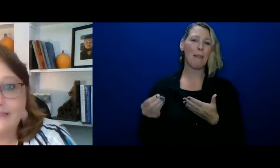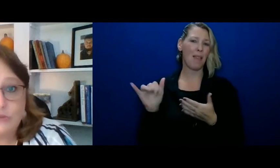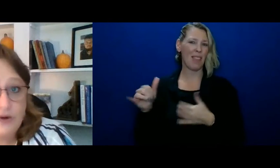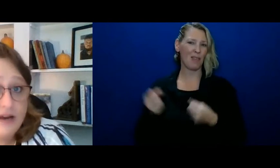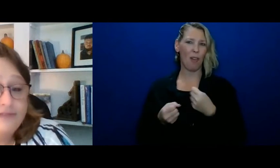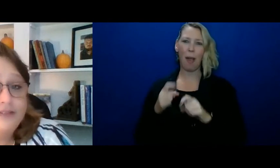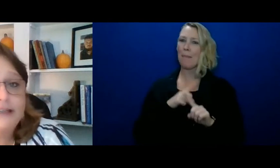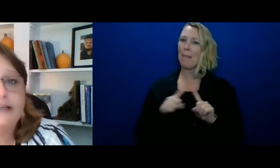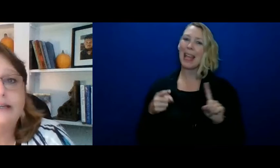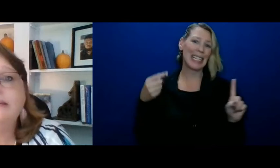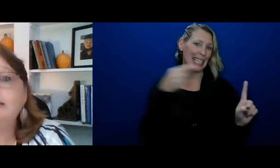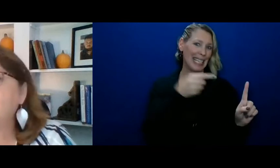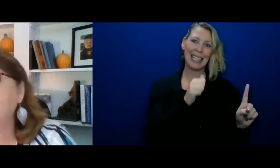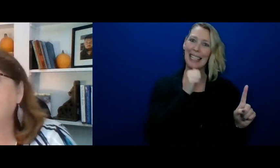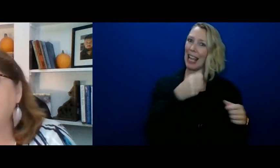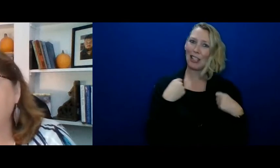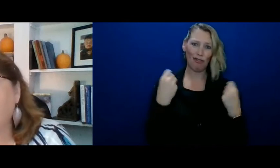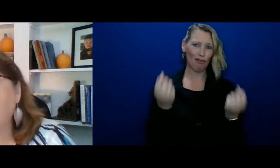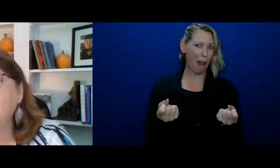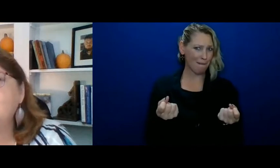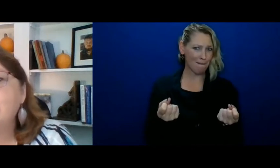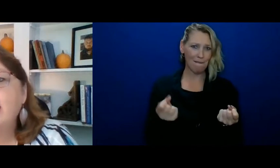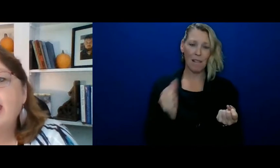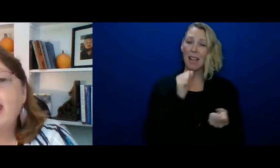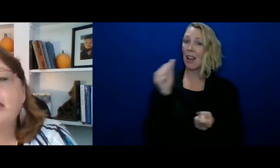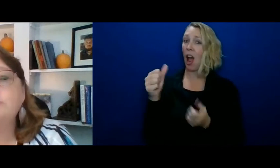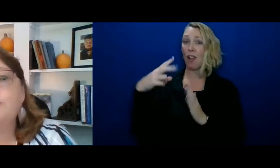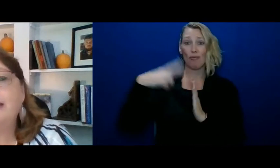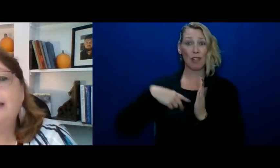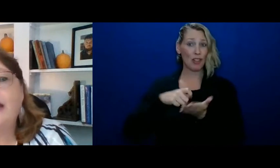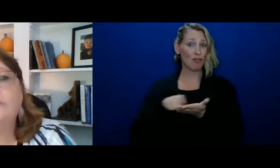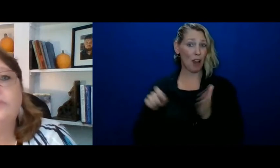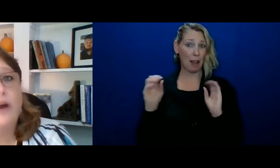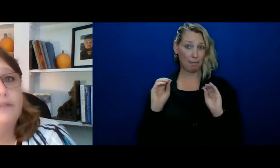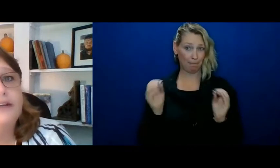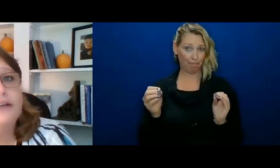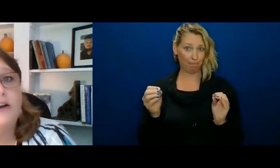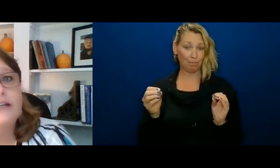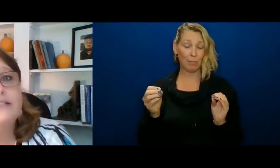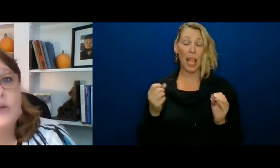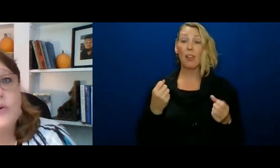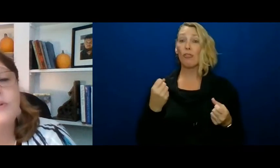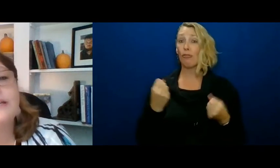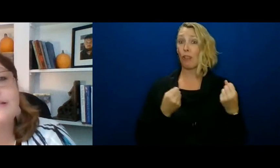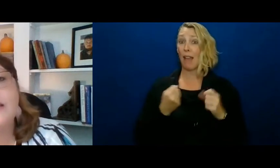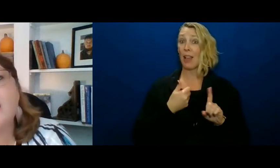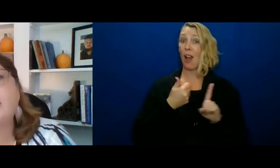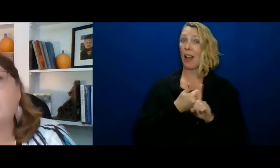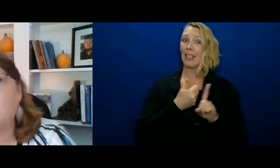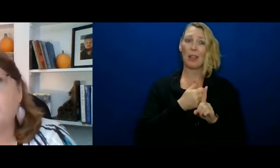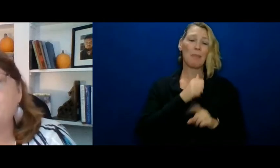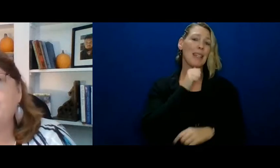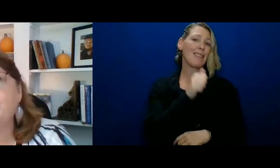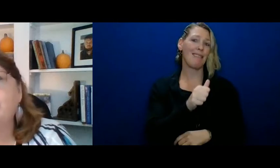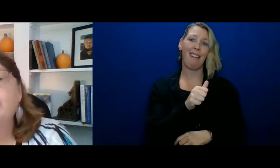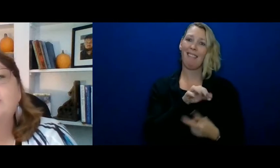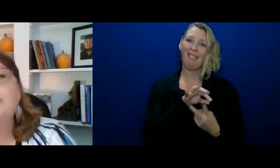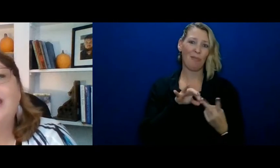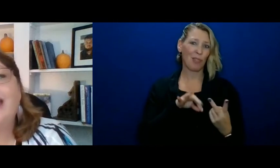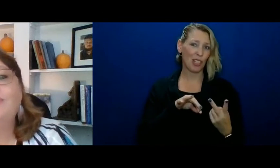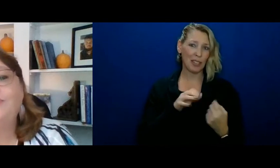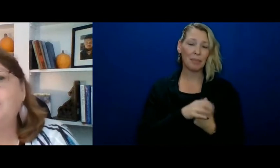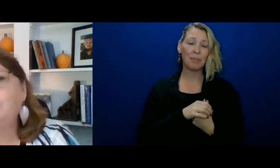doesn't drive. He doesn't read or write. And right now, driving on his own is not an option.